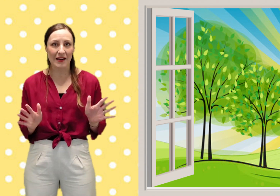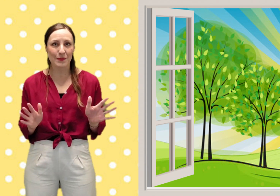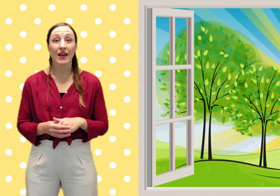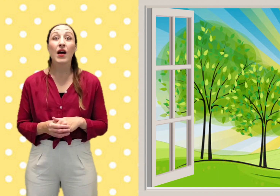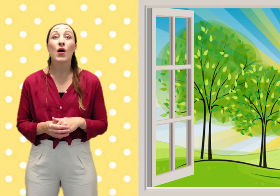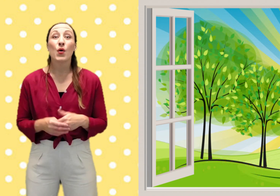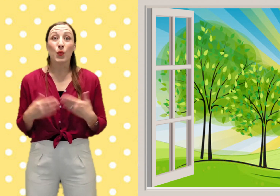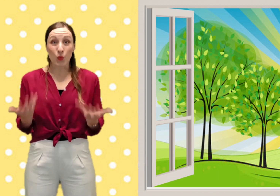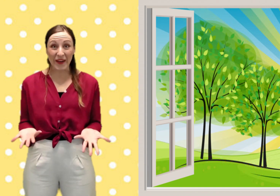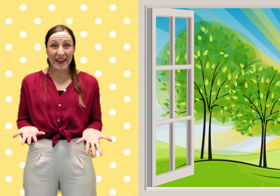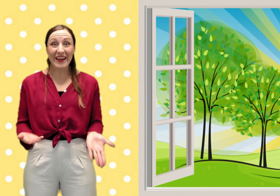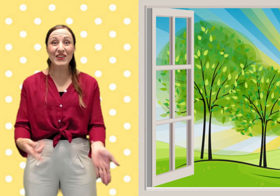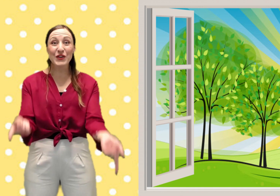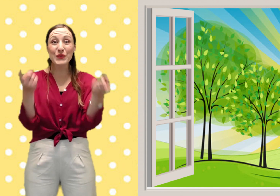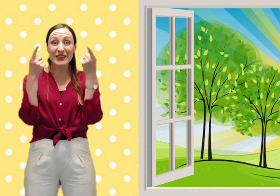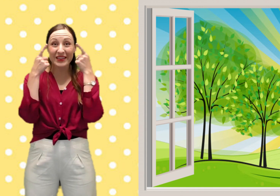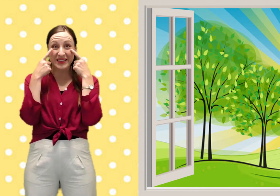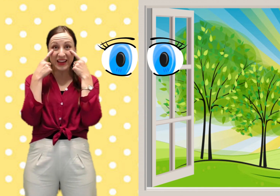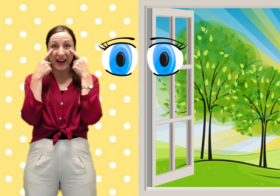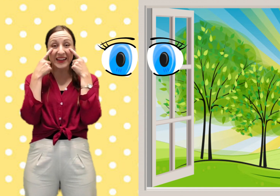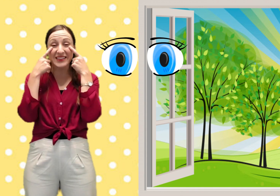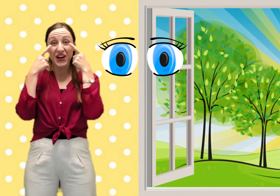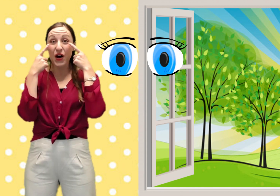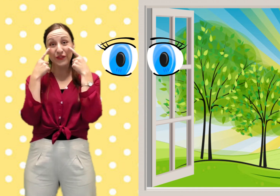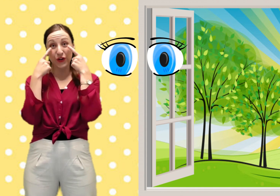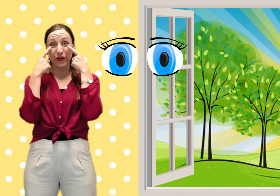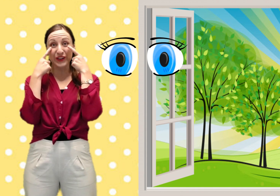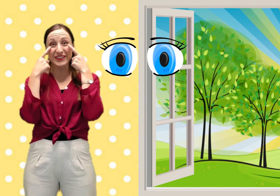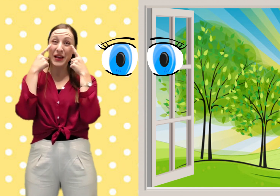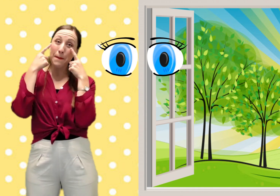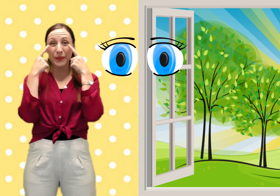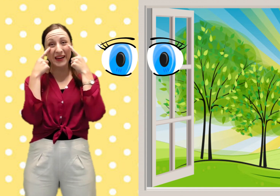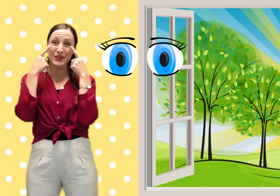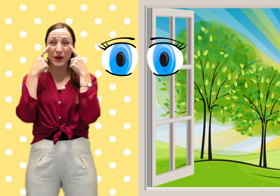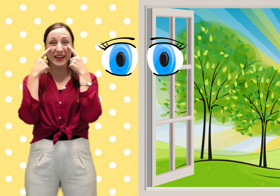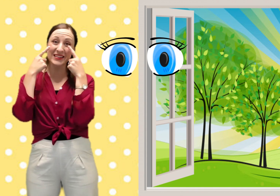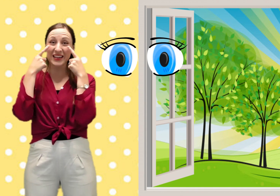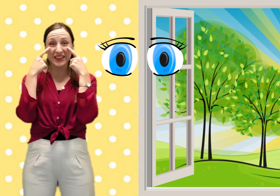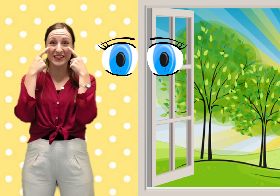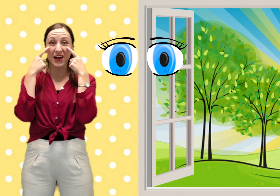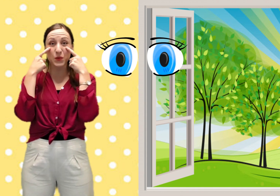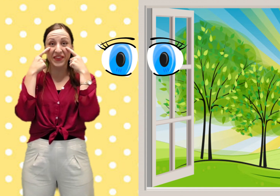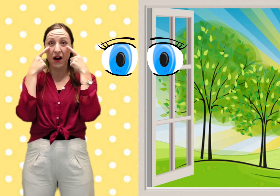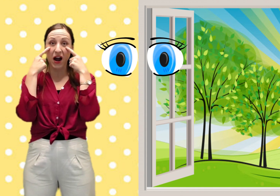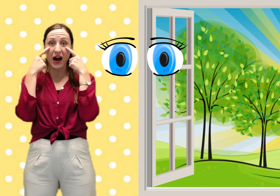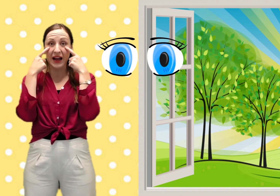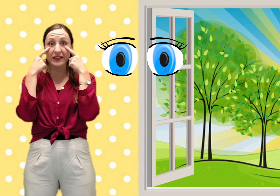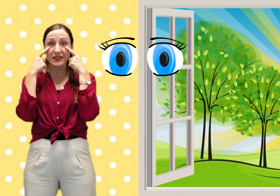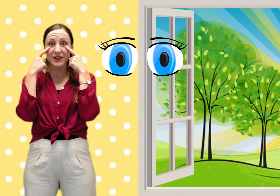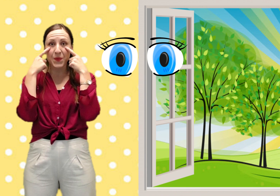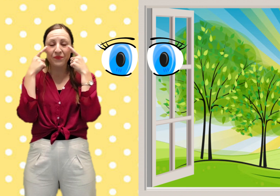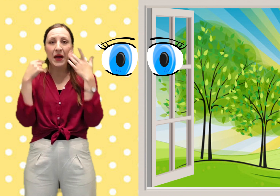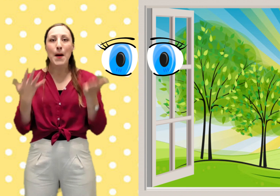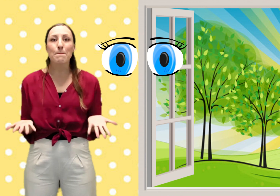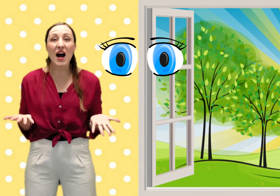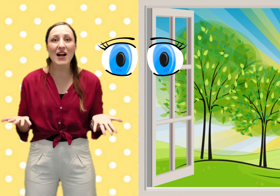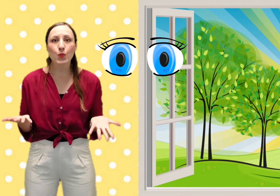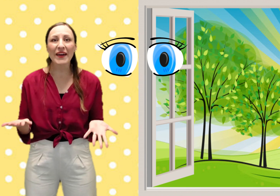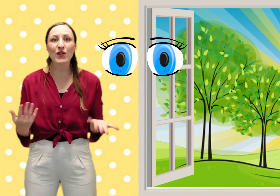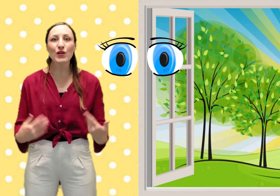we can use sight of course because we can see the Sun with our eyes but we can